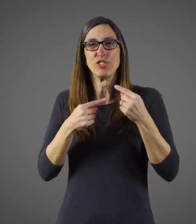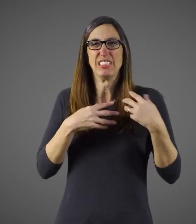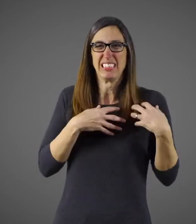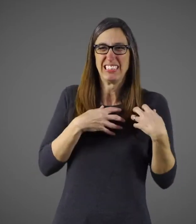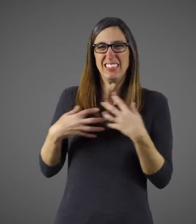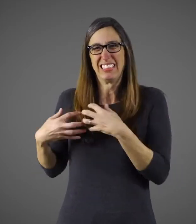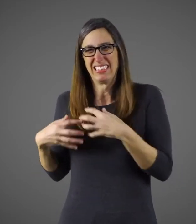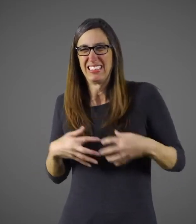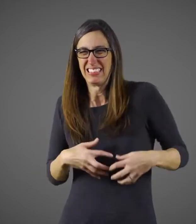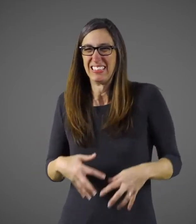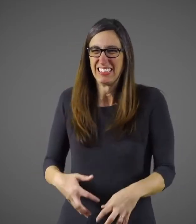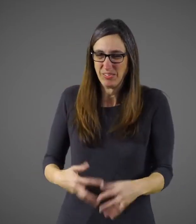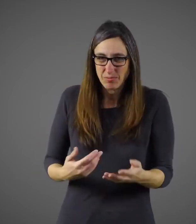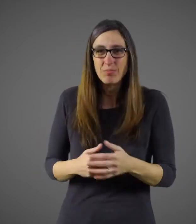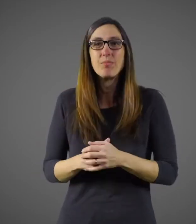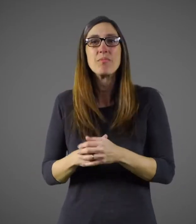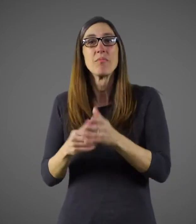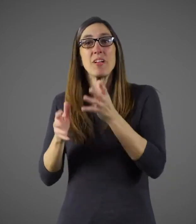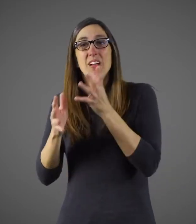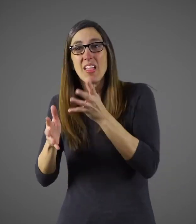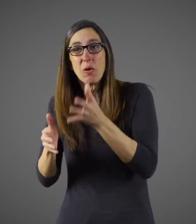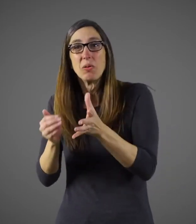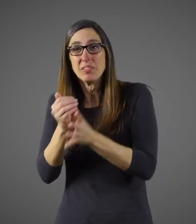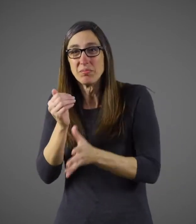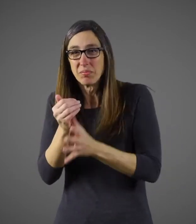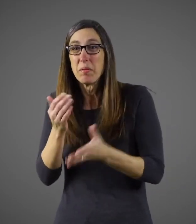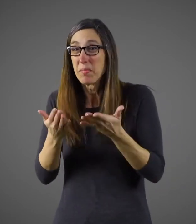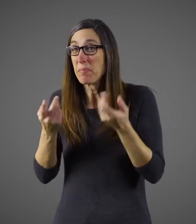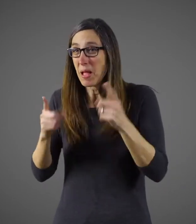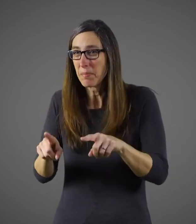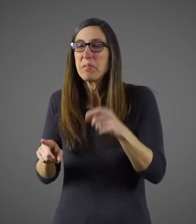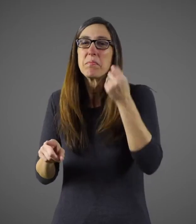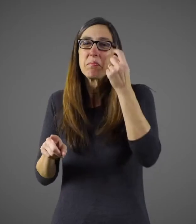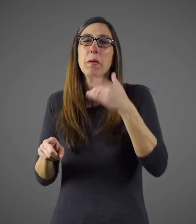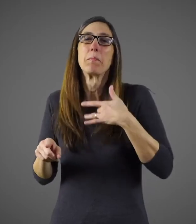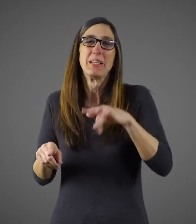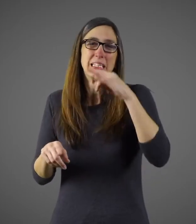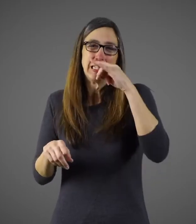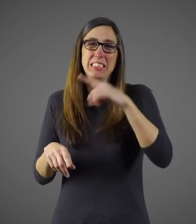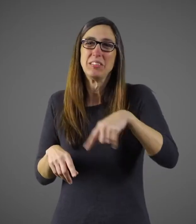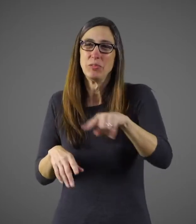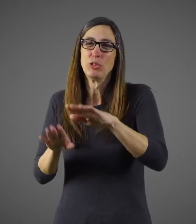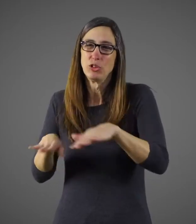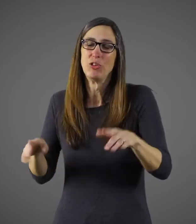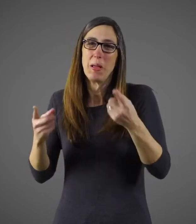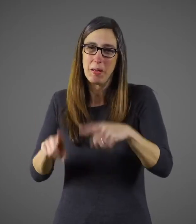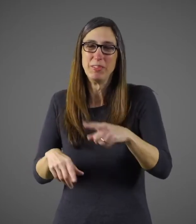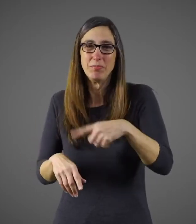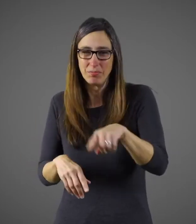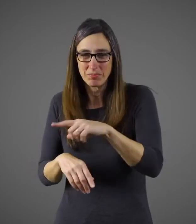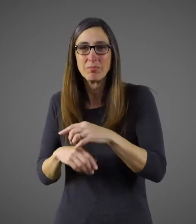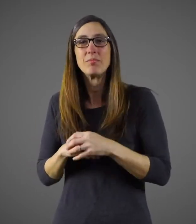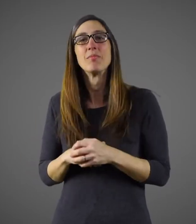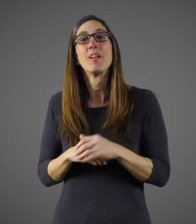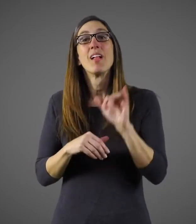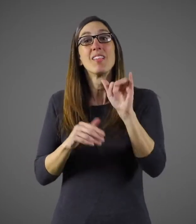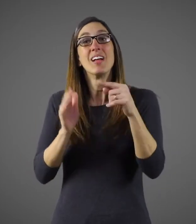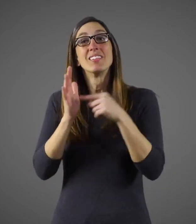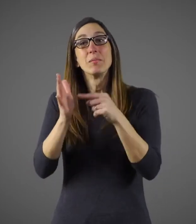vomiting, or diarrhea, although that tends to occur more often with children. These are all common